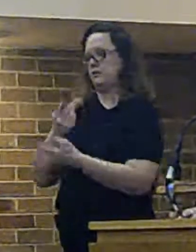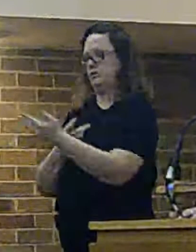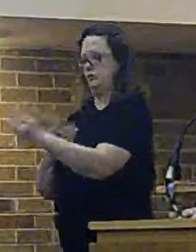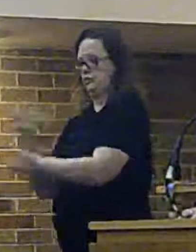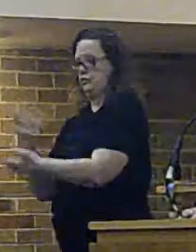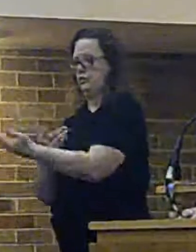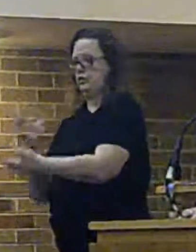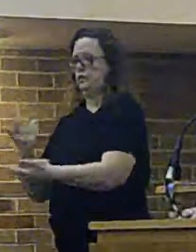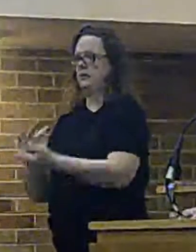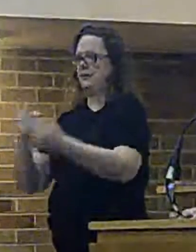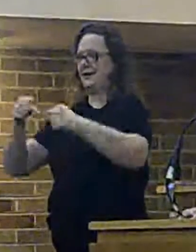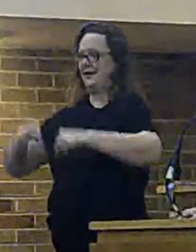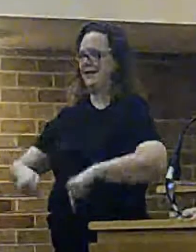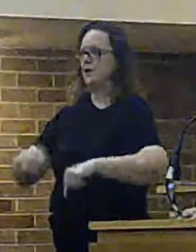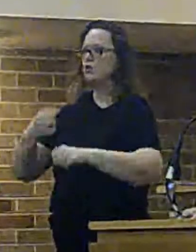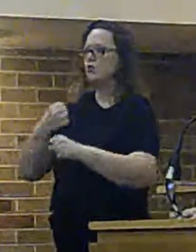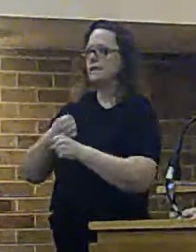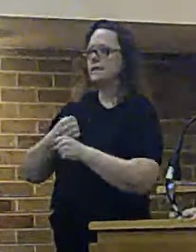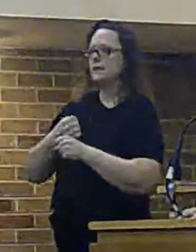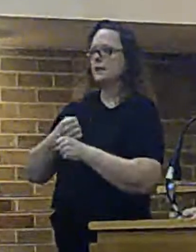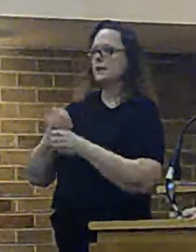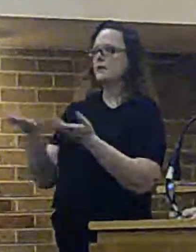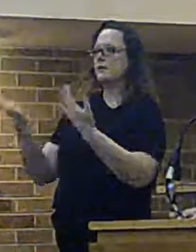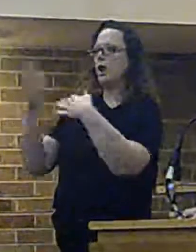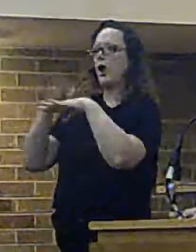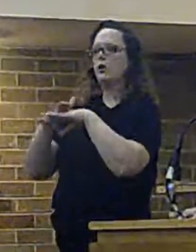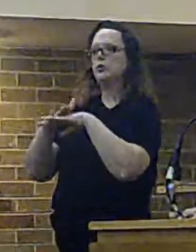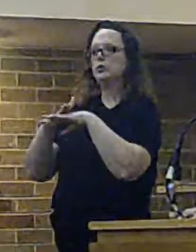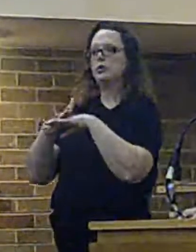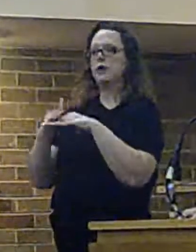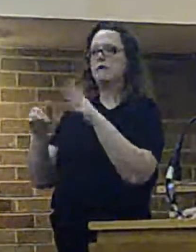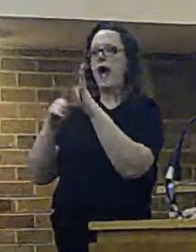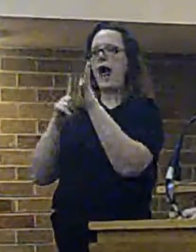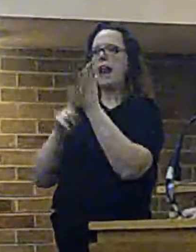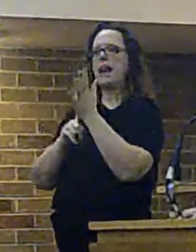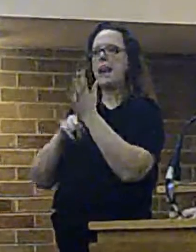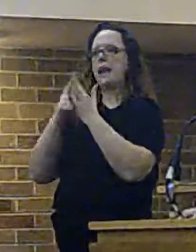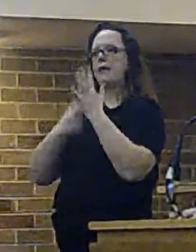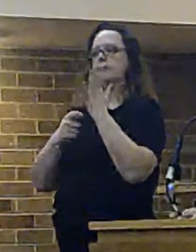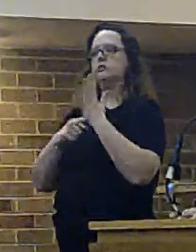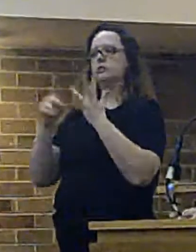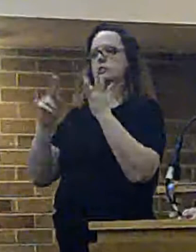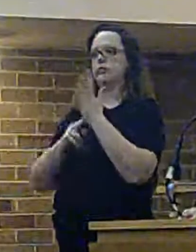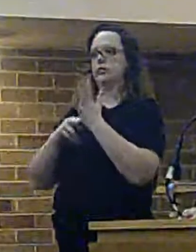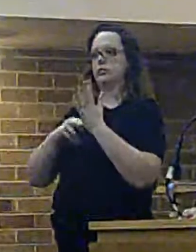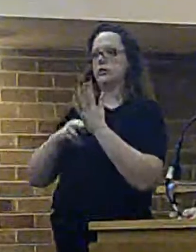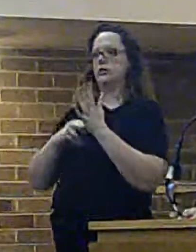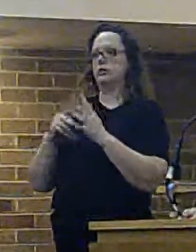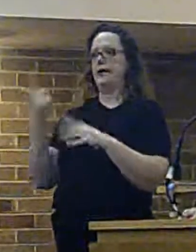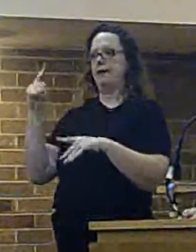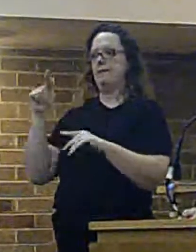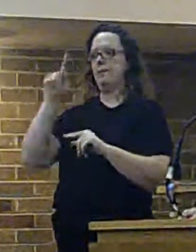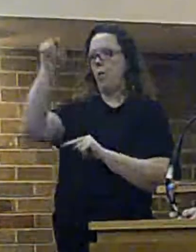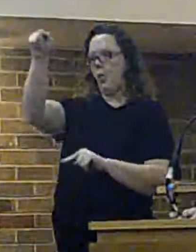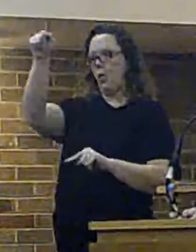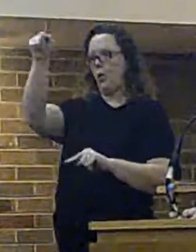That is on Faheer at Greaseby and the closure of Alton. They are all subject to public consultation.